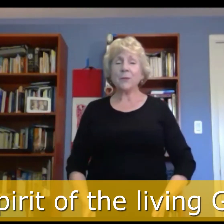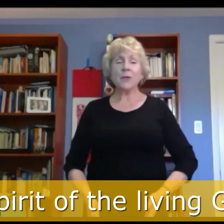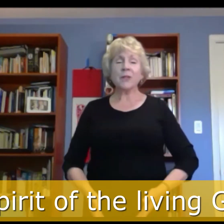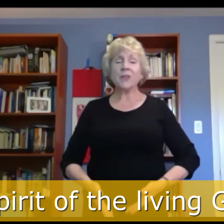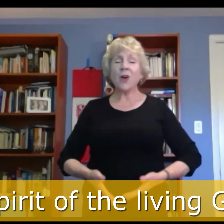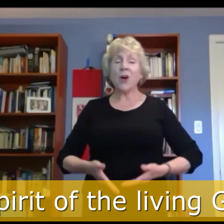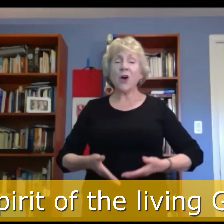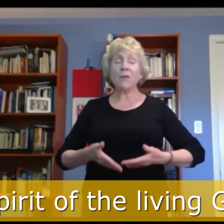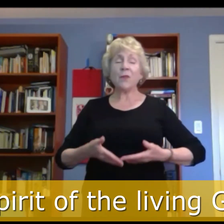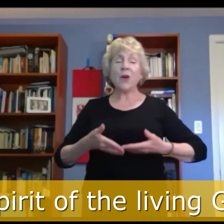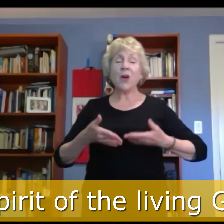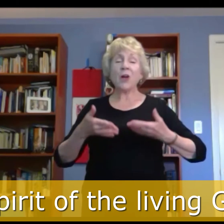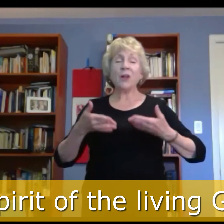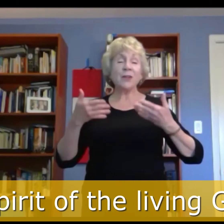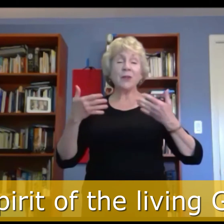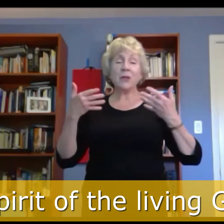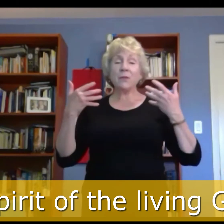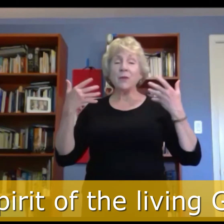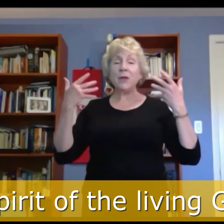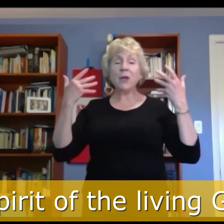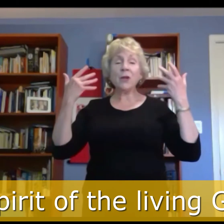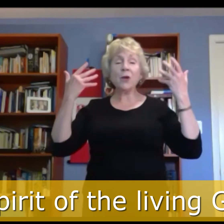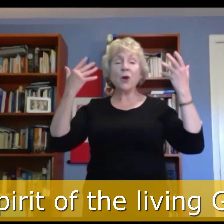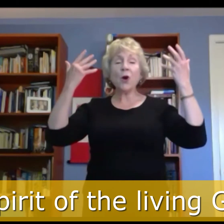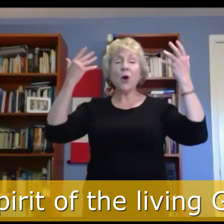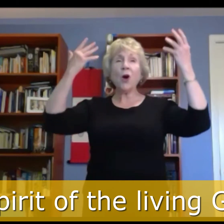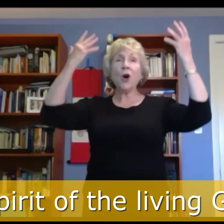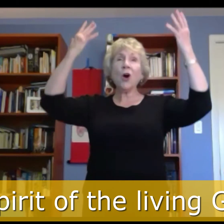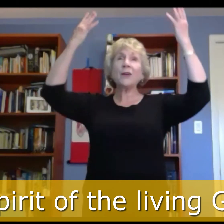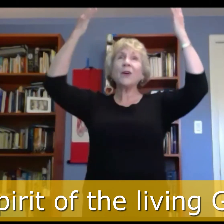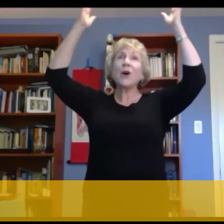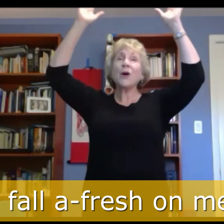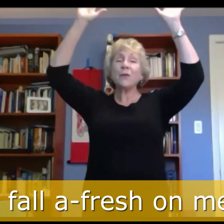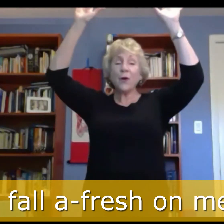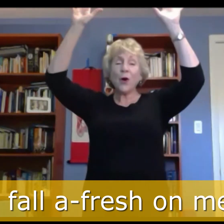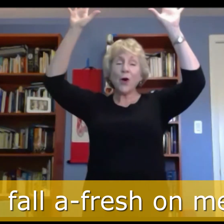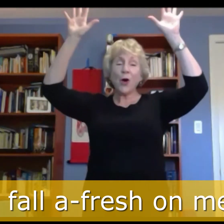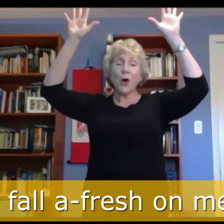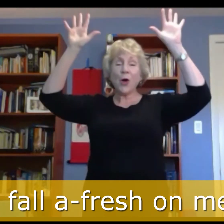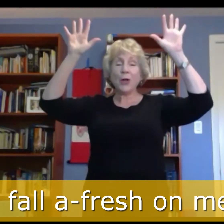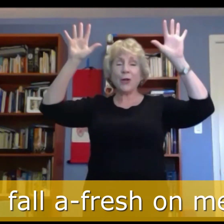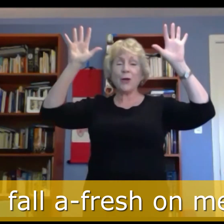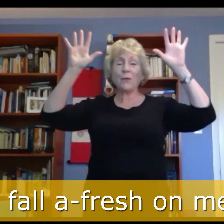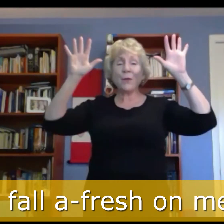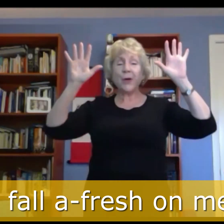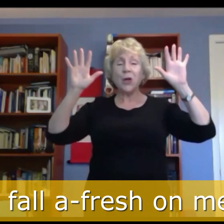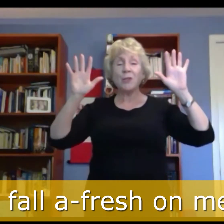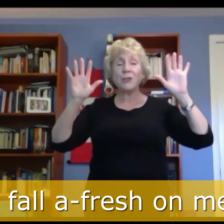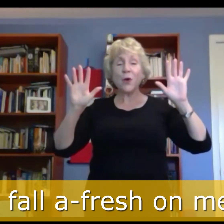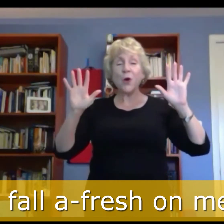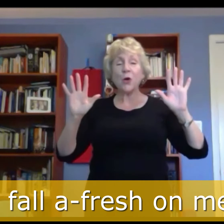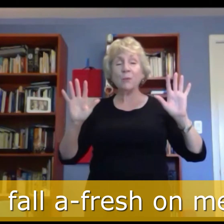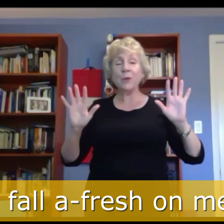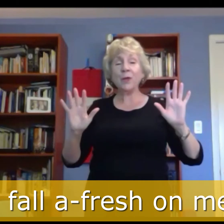Hail Thee Festival blessed day to be hallowed Hail Thee